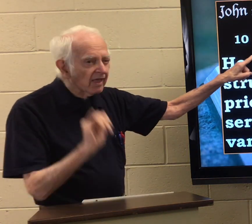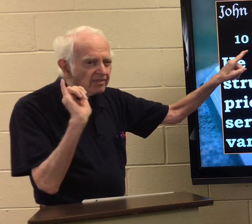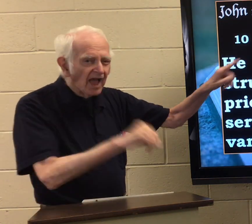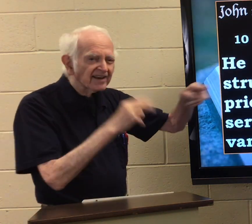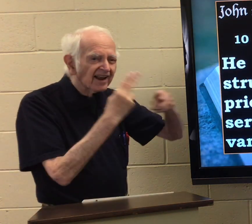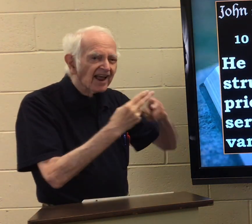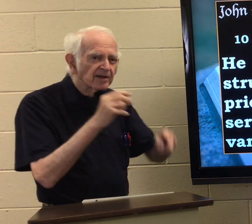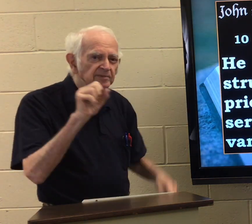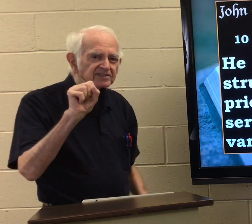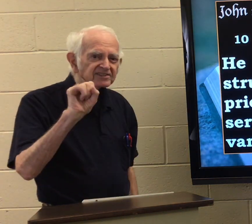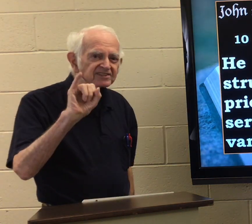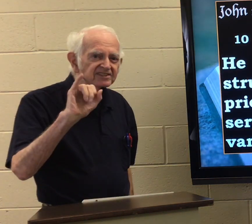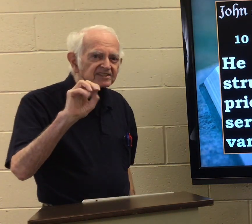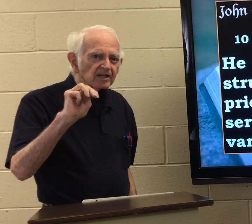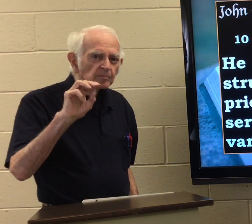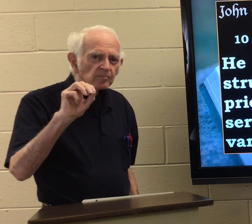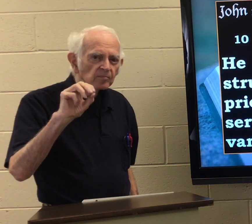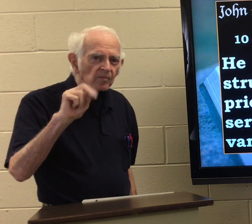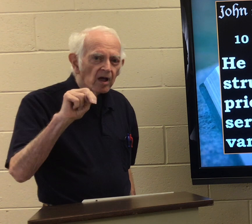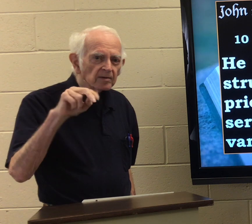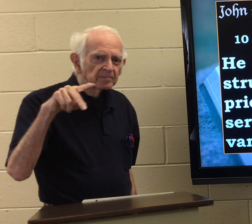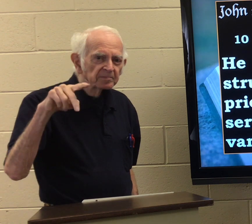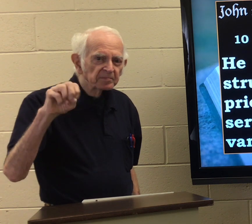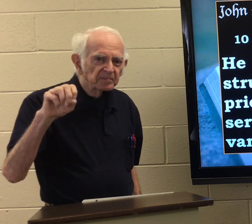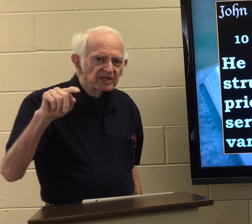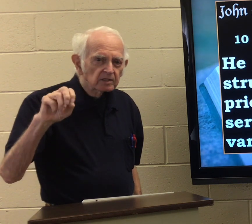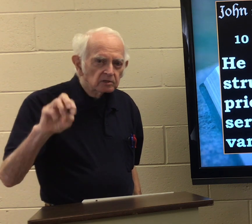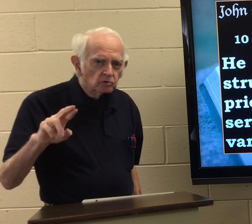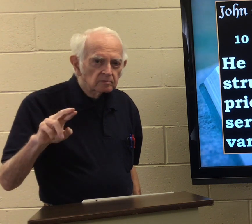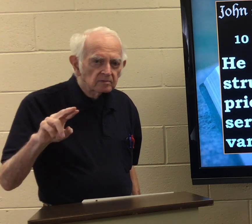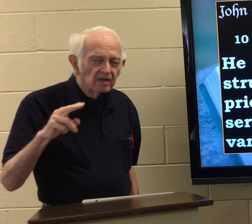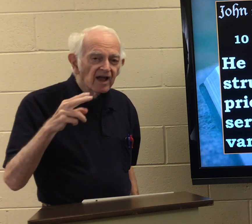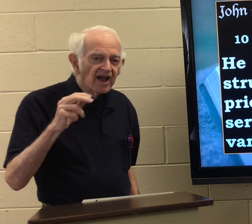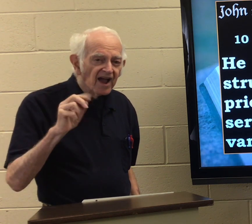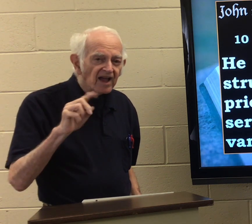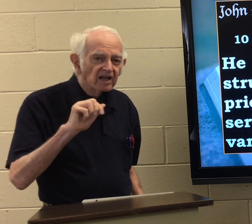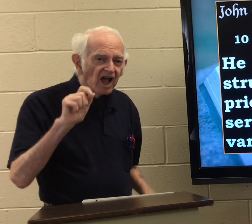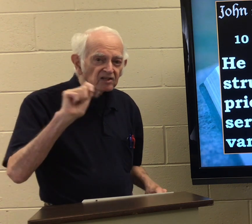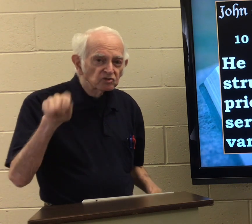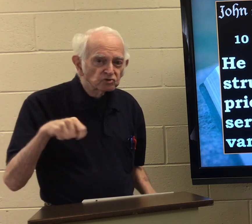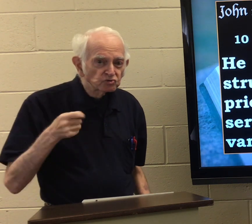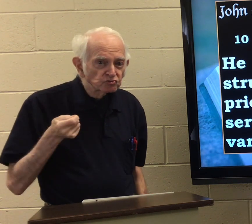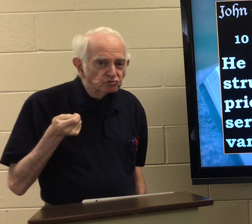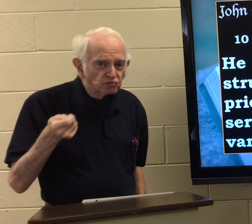Simon Peter, that's the name of the person, had a sword.